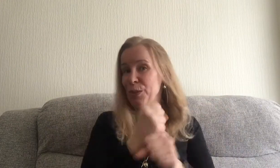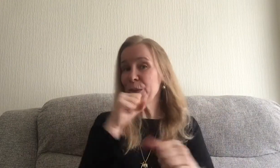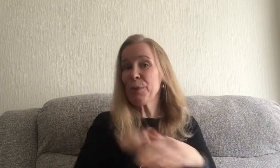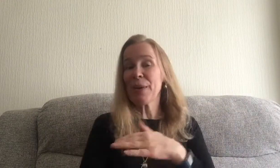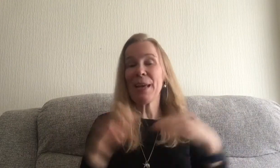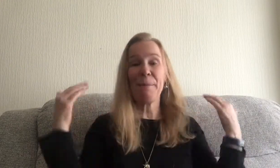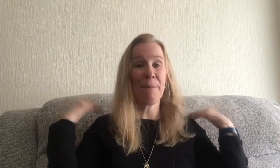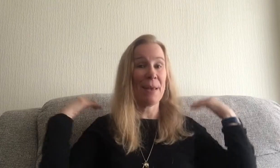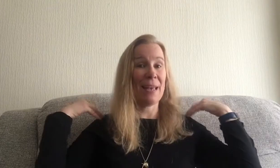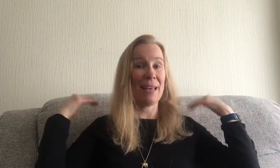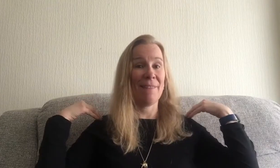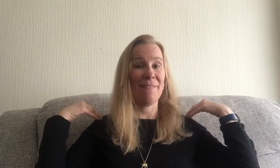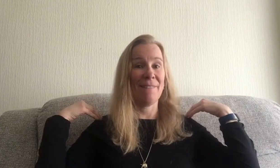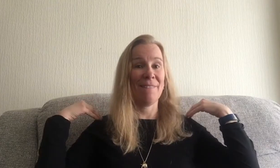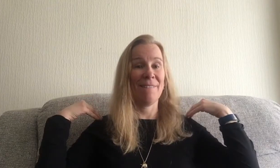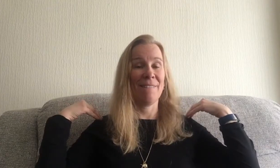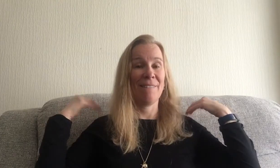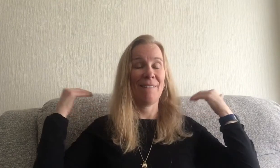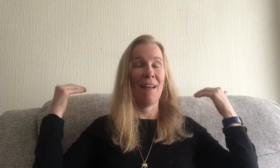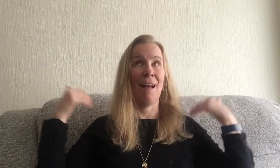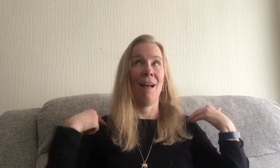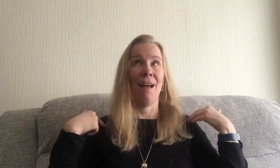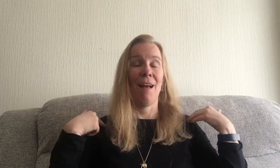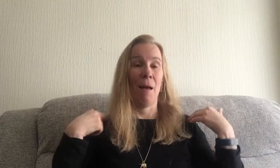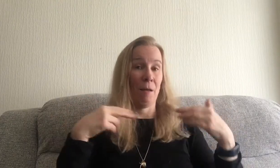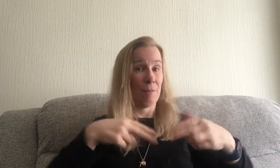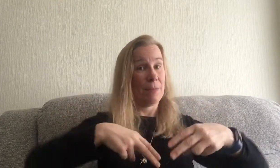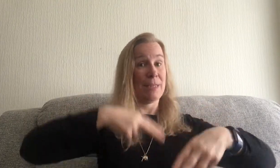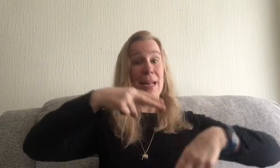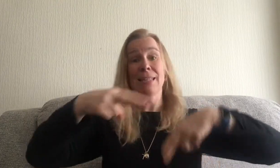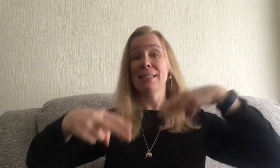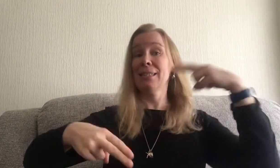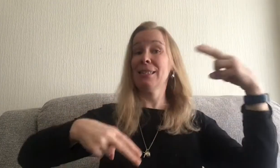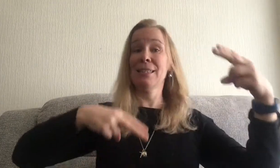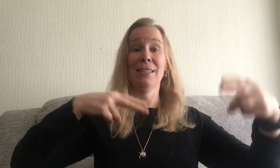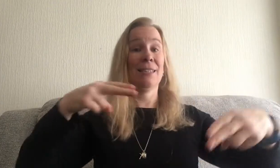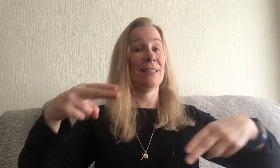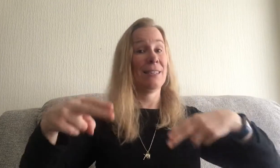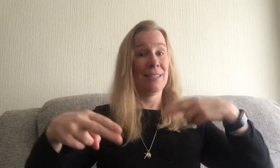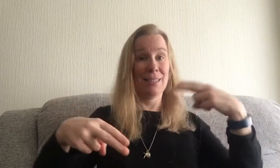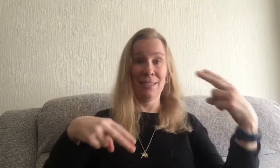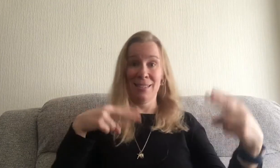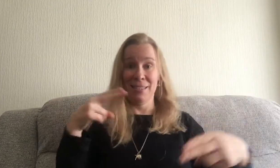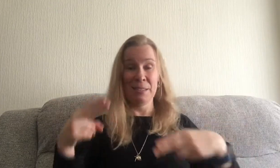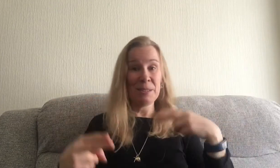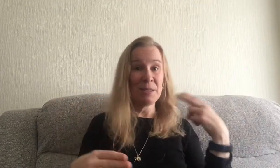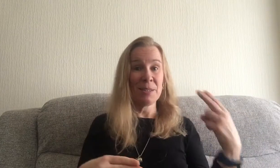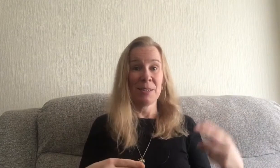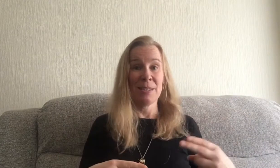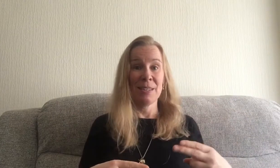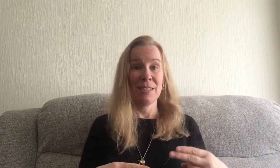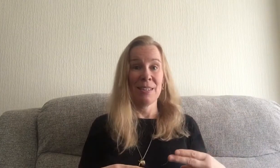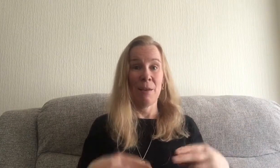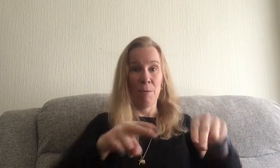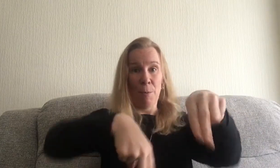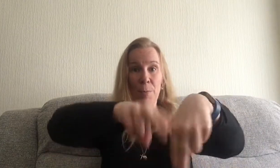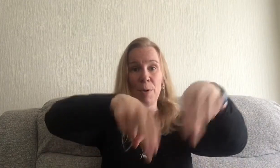you do in PE dance football